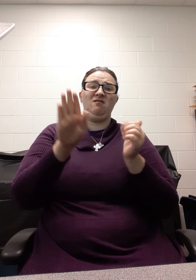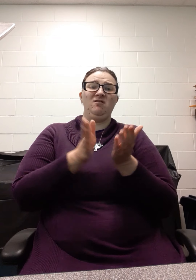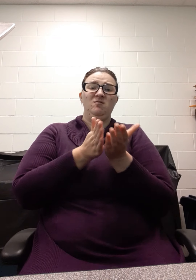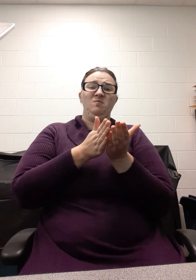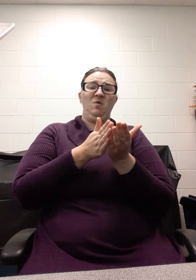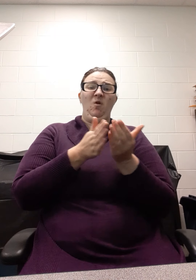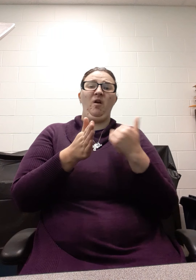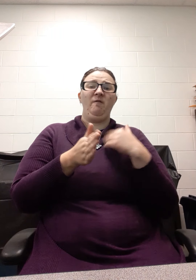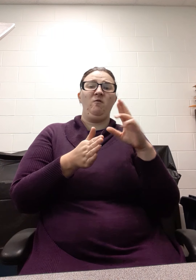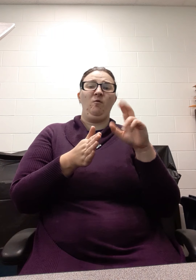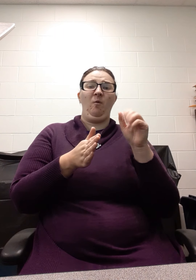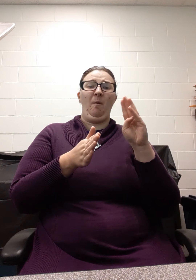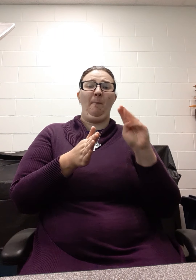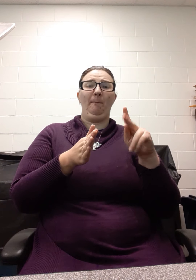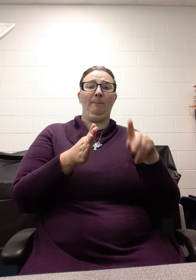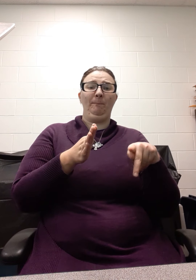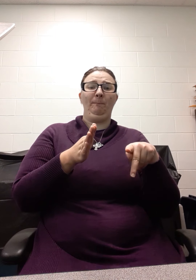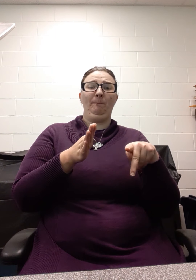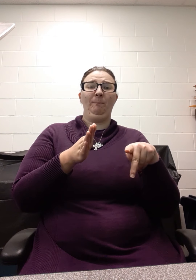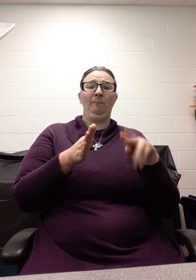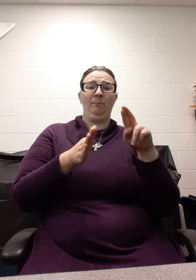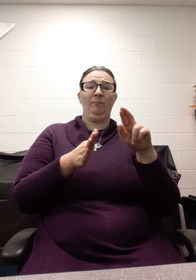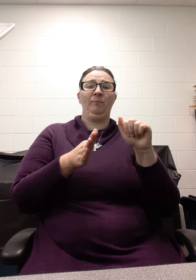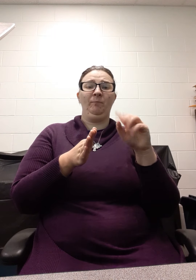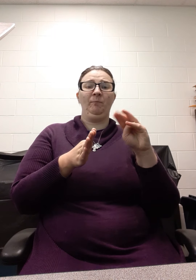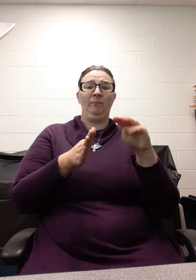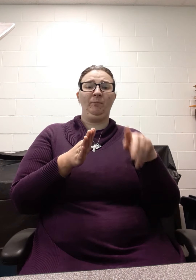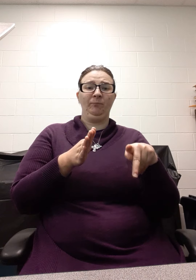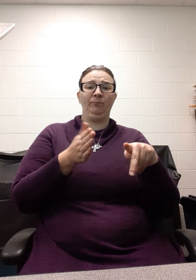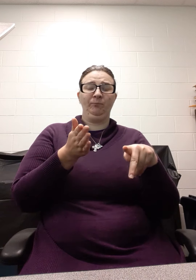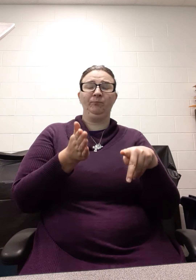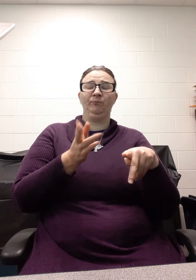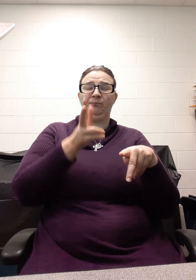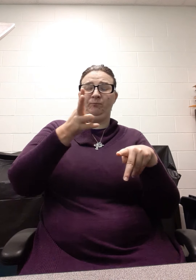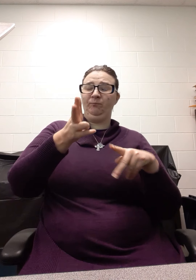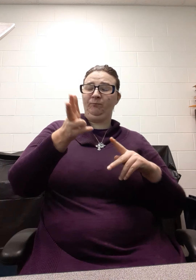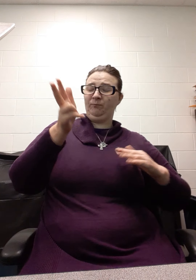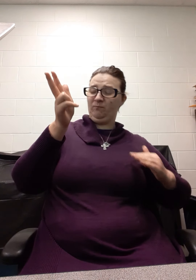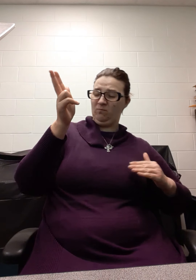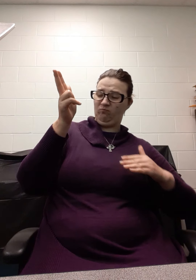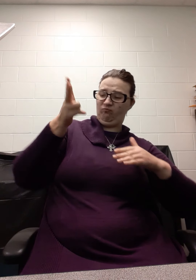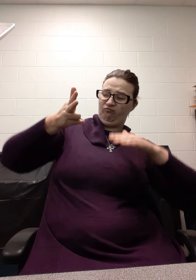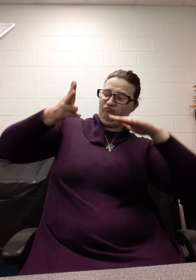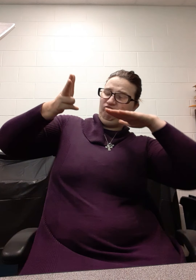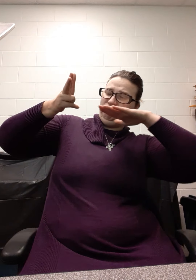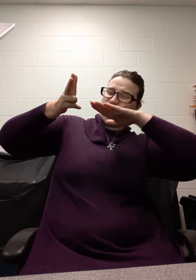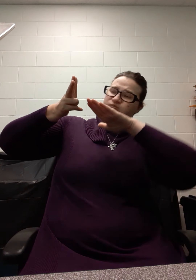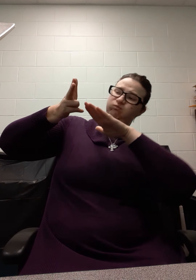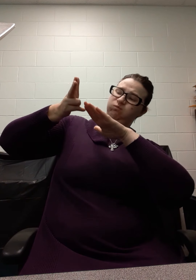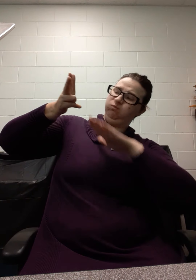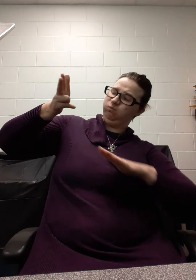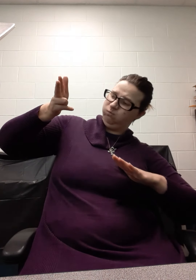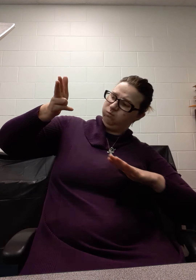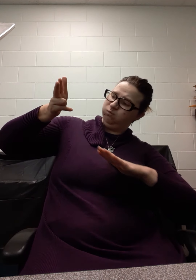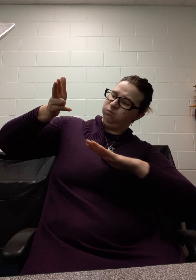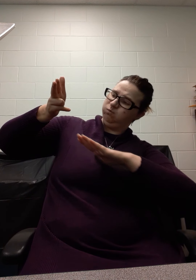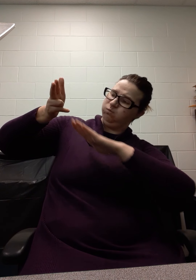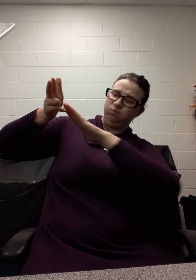to the door on deck two, and there's a gospel presentation there. We also, every day on deck two, have live